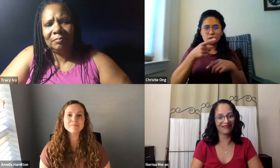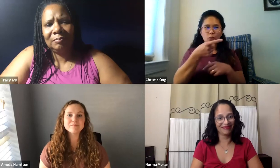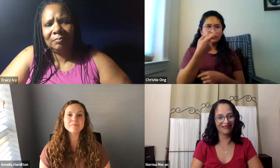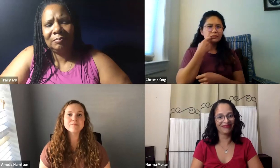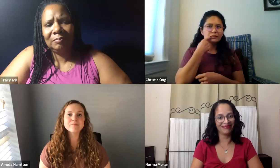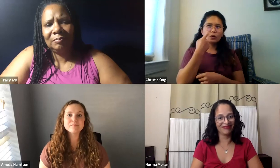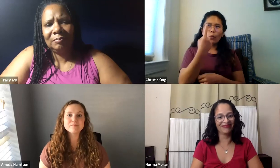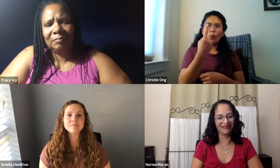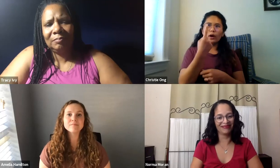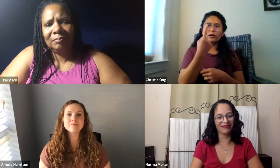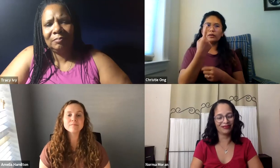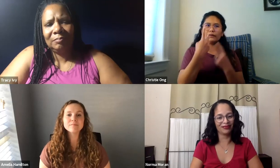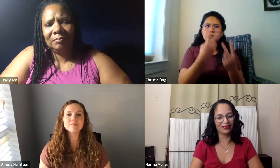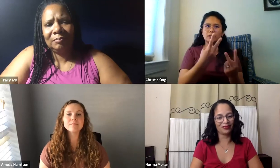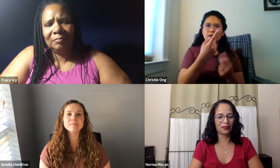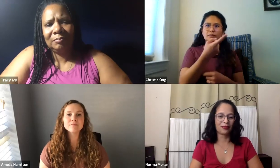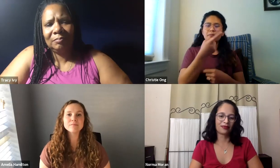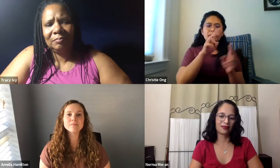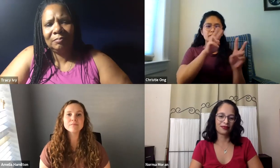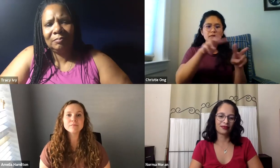constantly amazed at all the changes that are happening on campus.